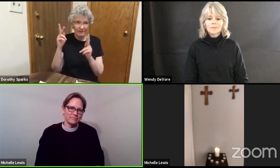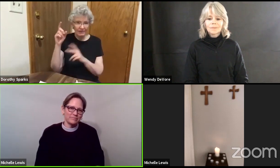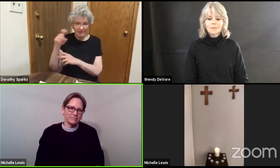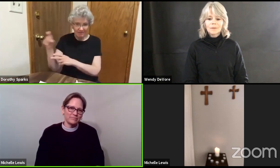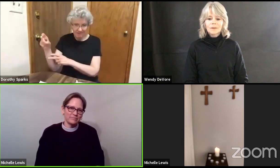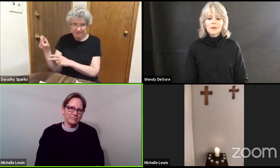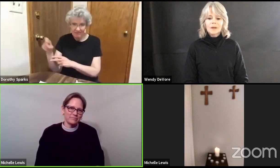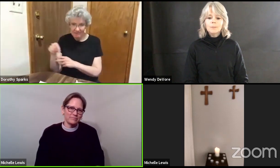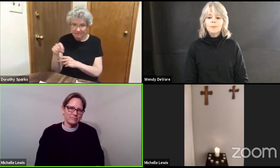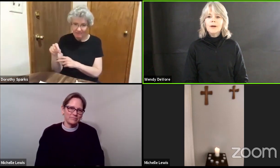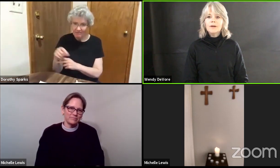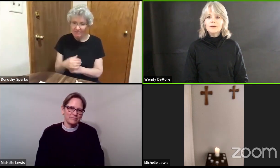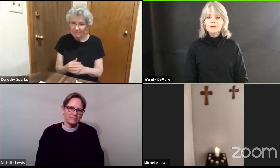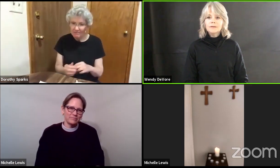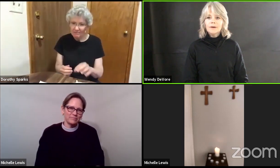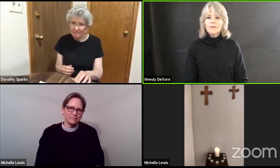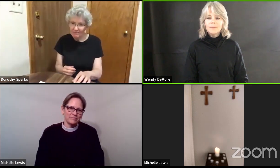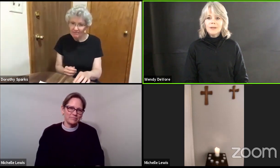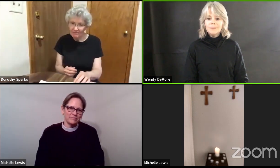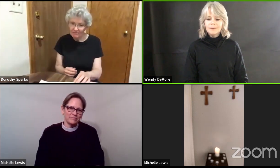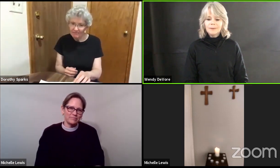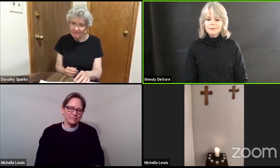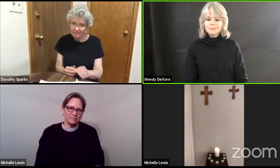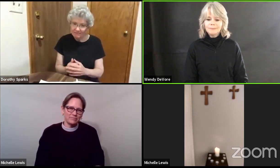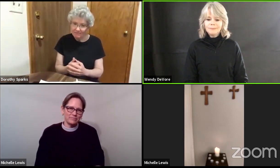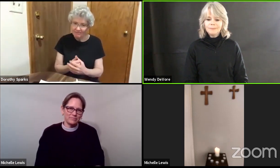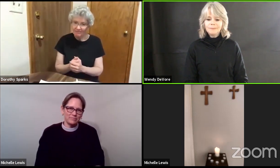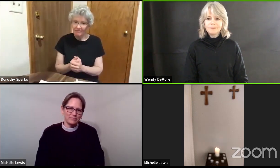in prayers of the let